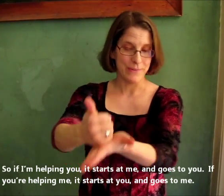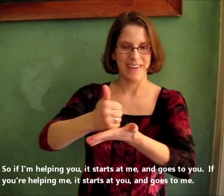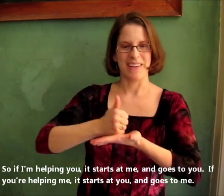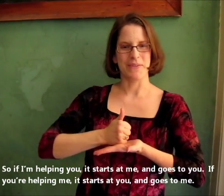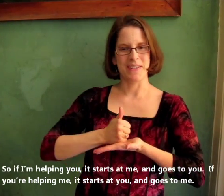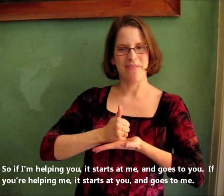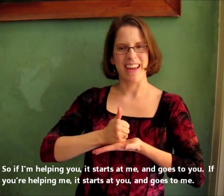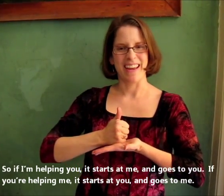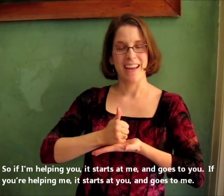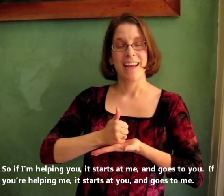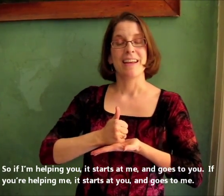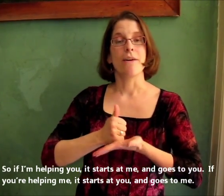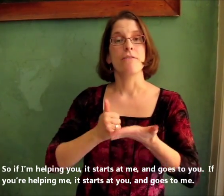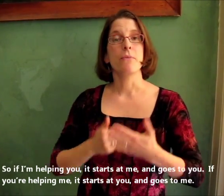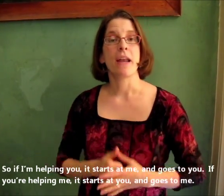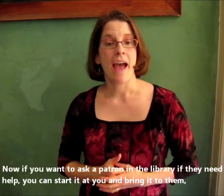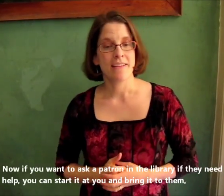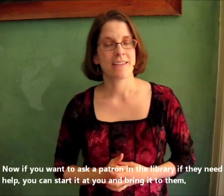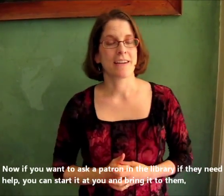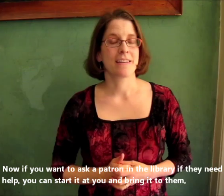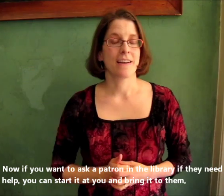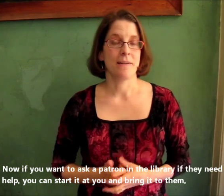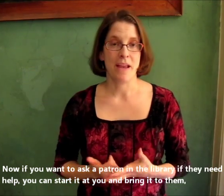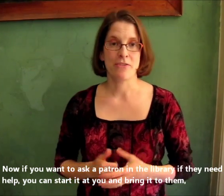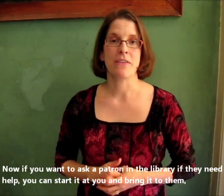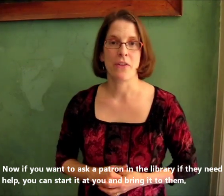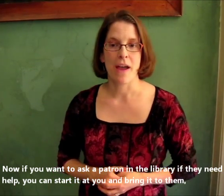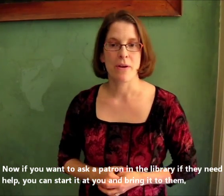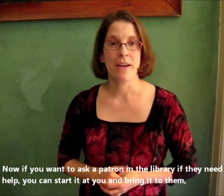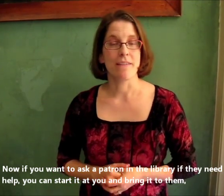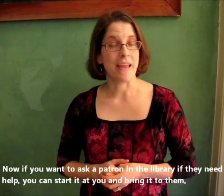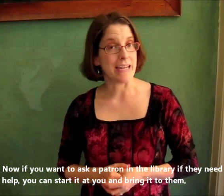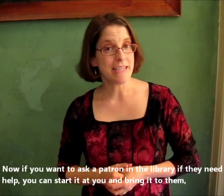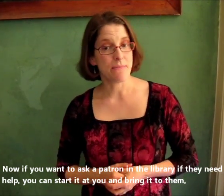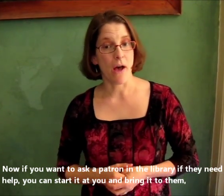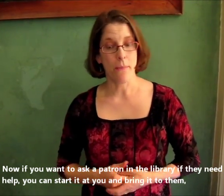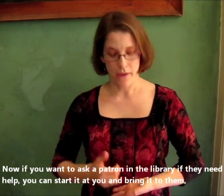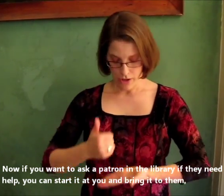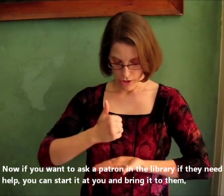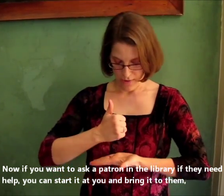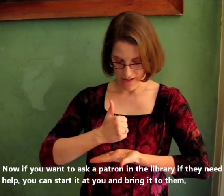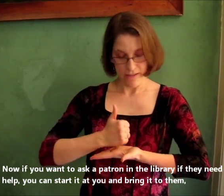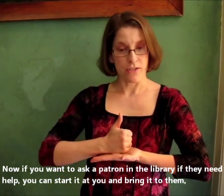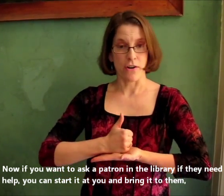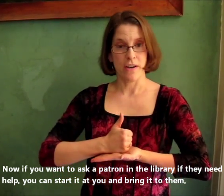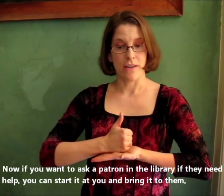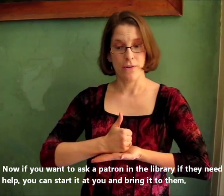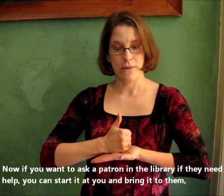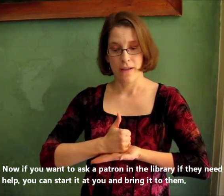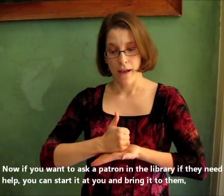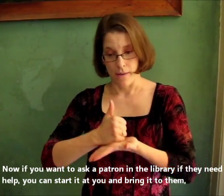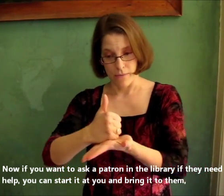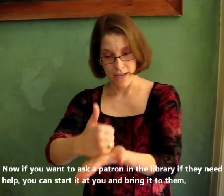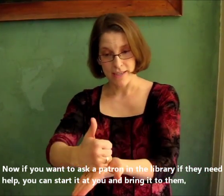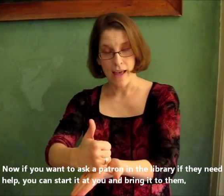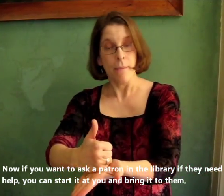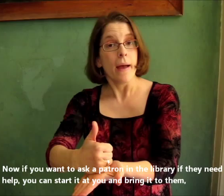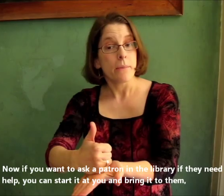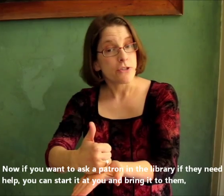and goes to me. Now if you want to ask a patron in the library if they need some help, you can start it at you and bring it to them and put your